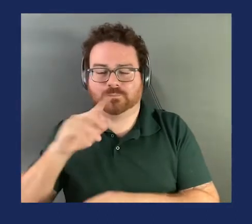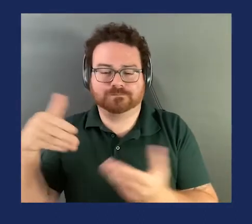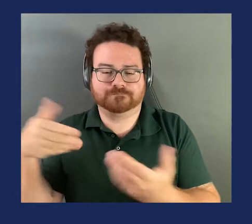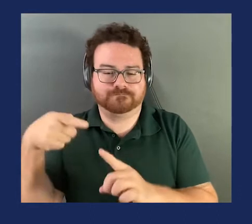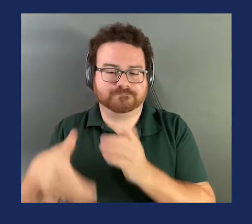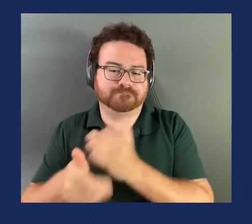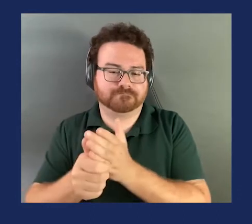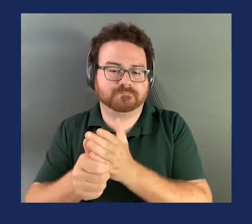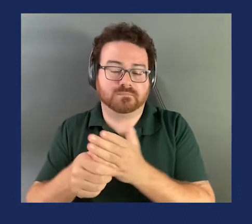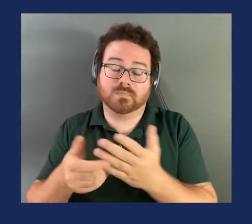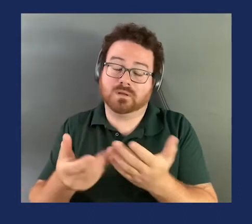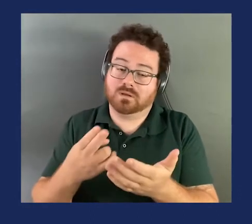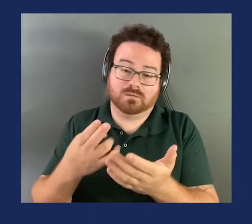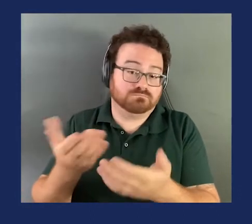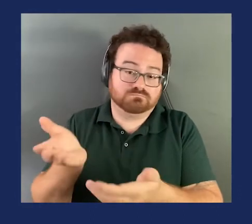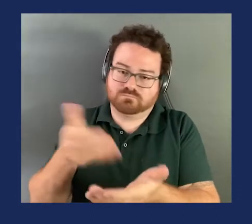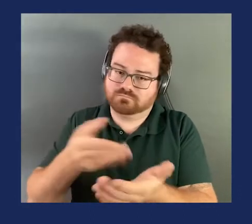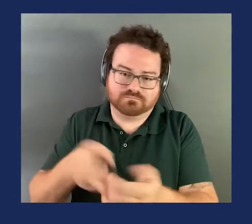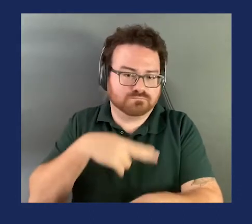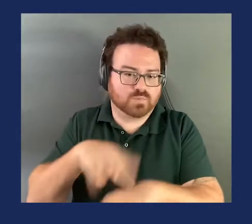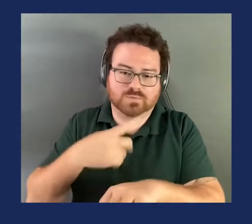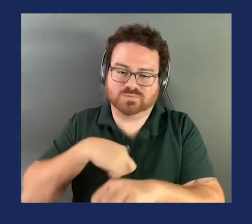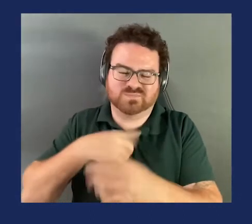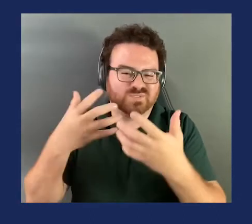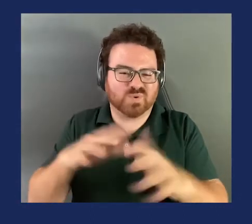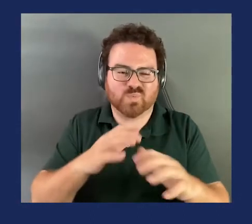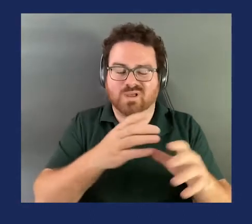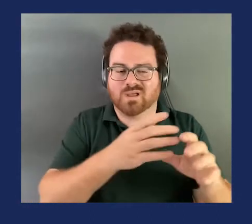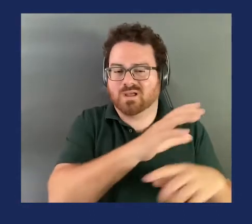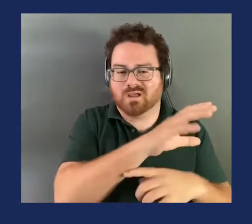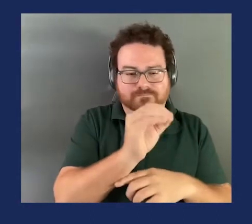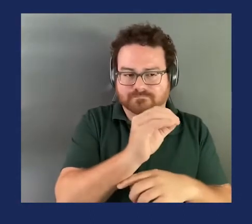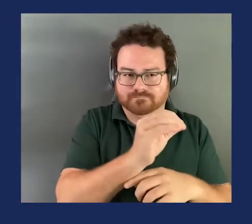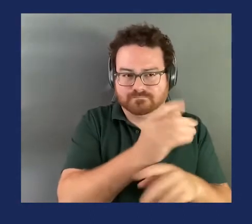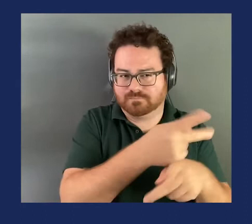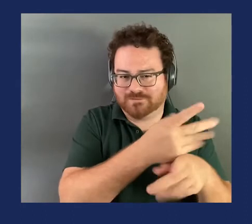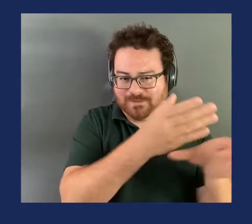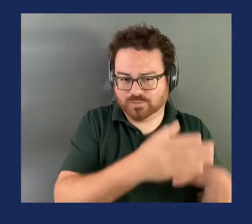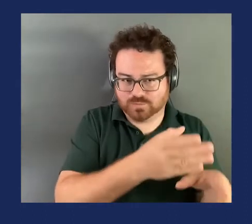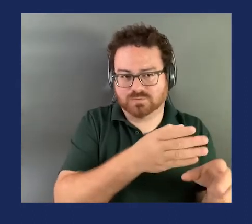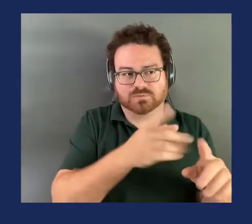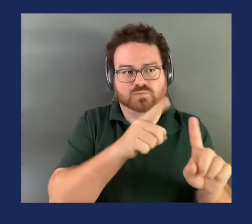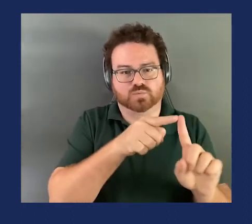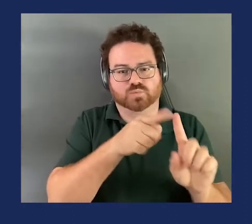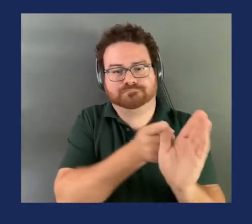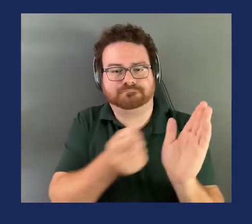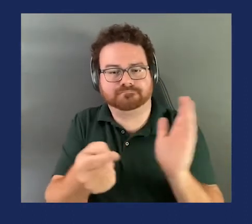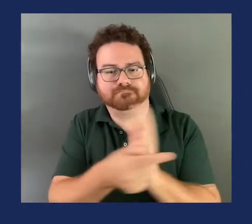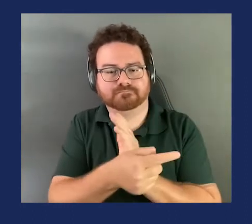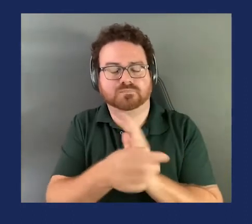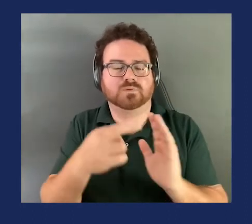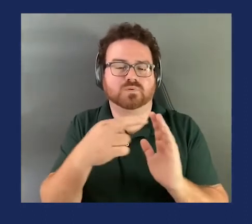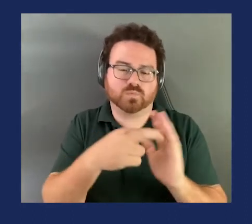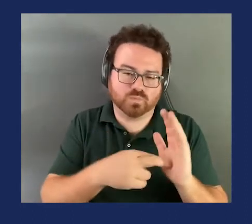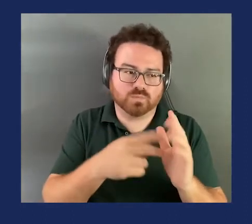Of course, we don't want manufacturers to circumvent the intended safety benefits of the rule by engaging in stockpiling.